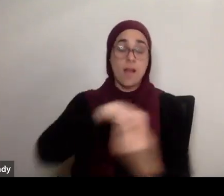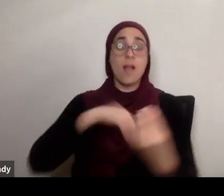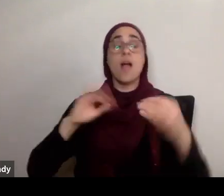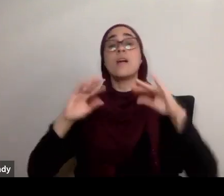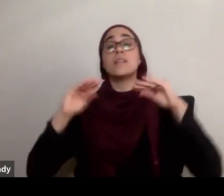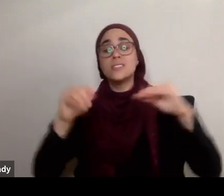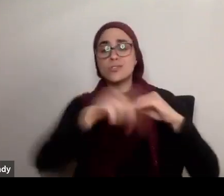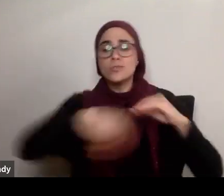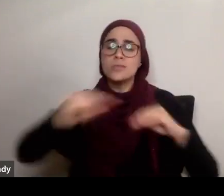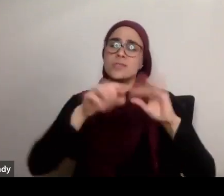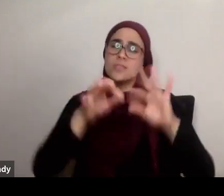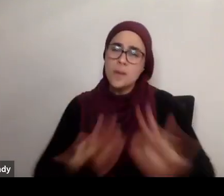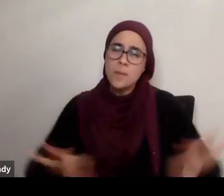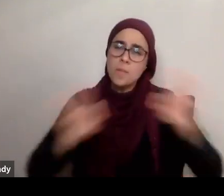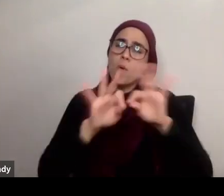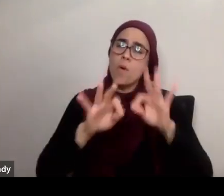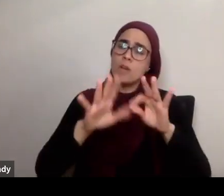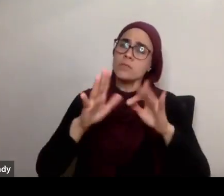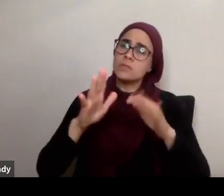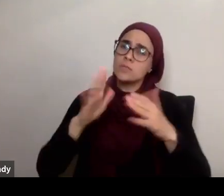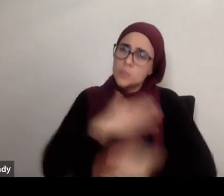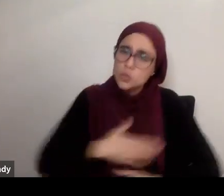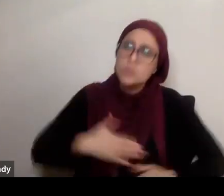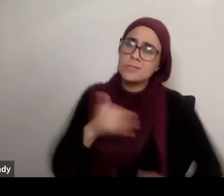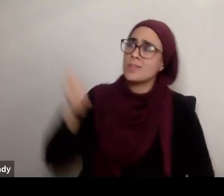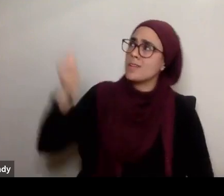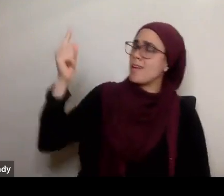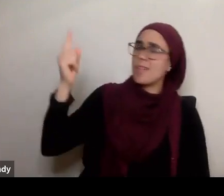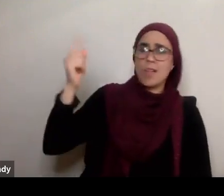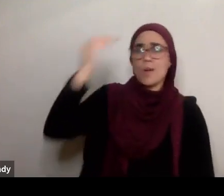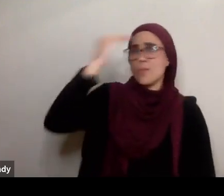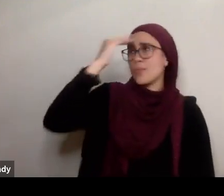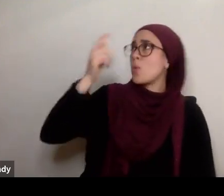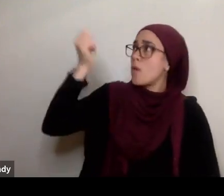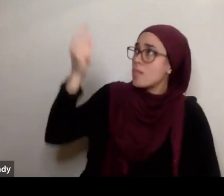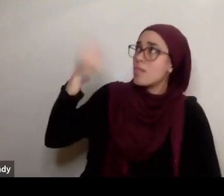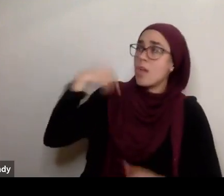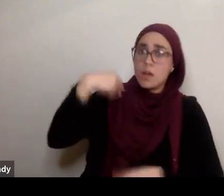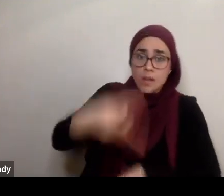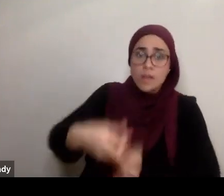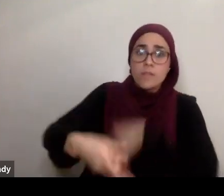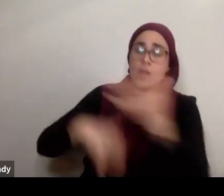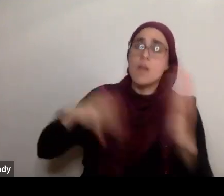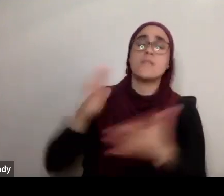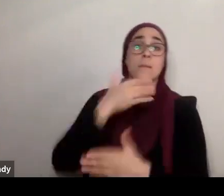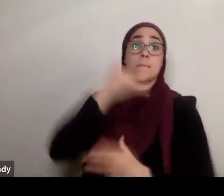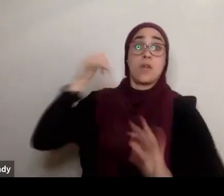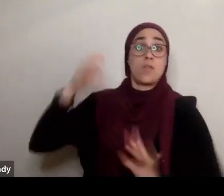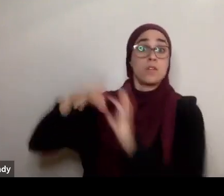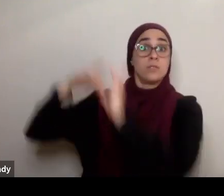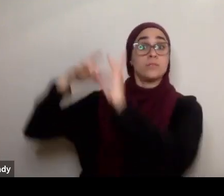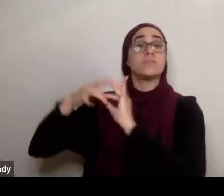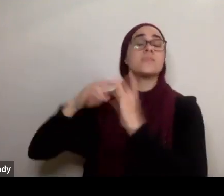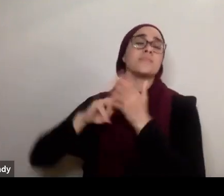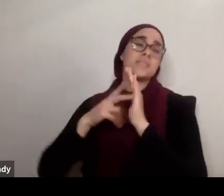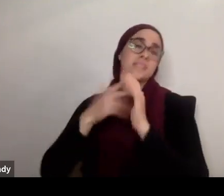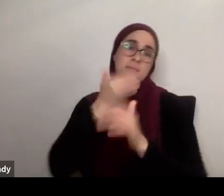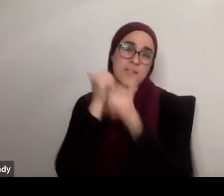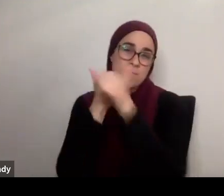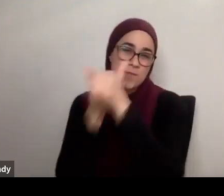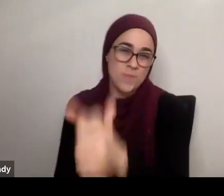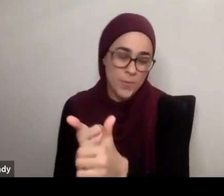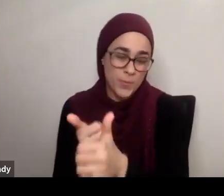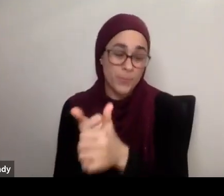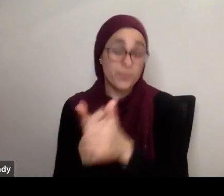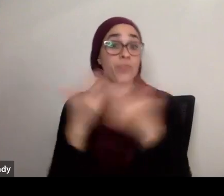with Allah subhanahu wa ta'ala. So who is this Rabb? The caregiver, the caretaker, the shelterer, the nurturer. Who is He? Al-A